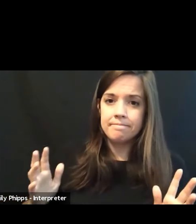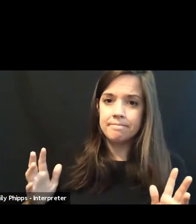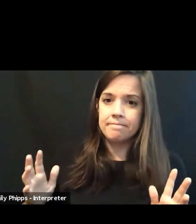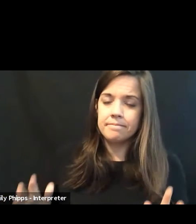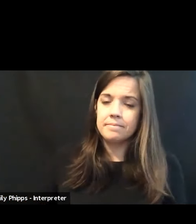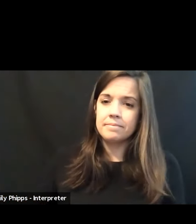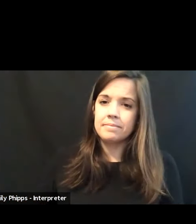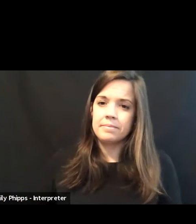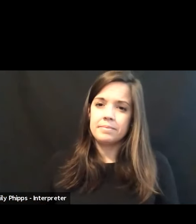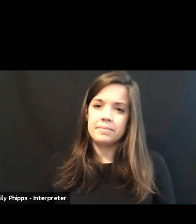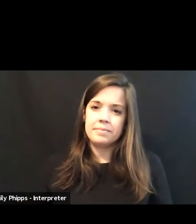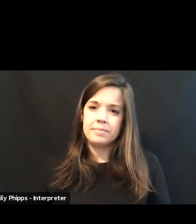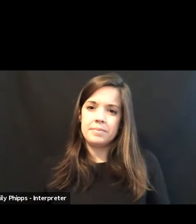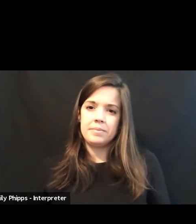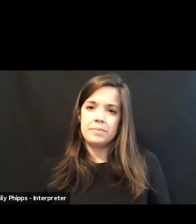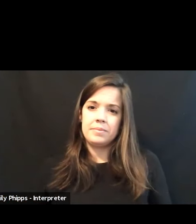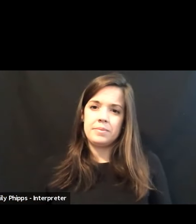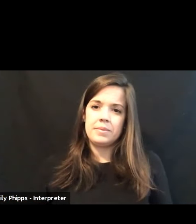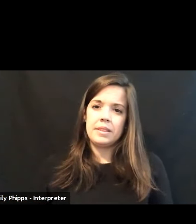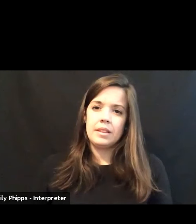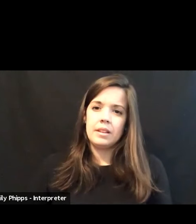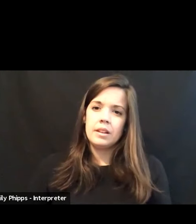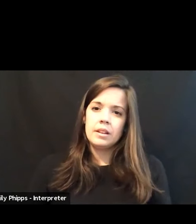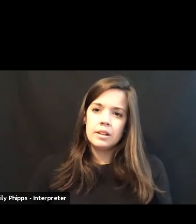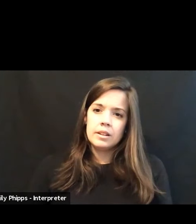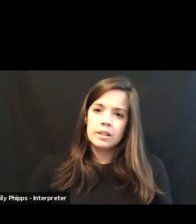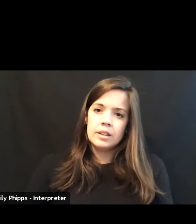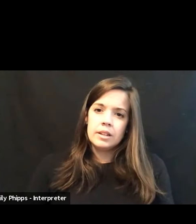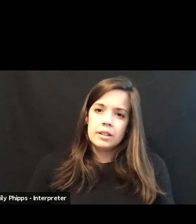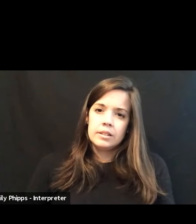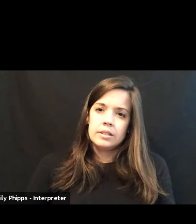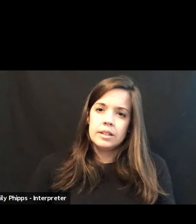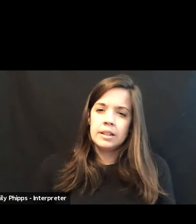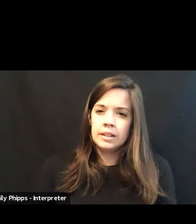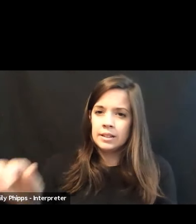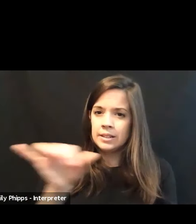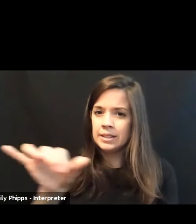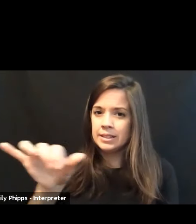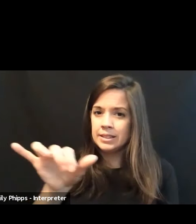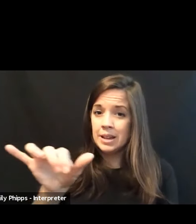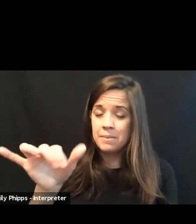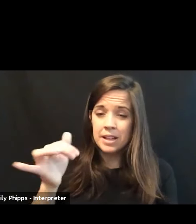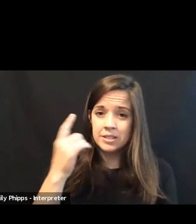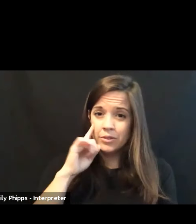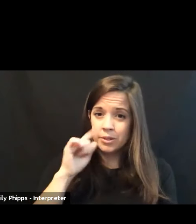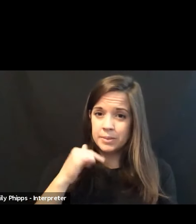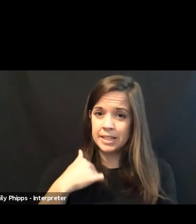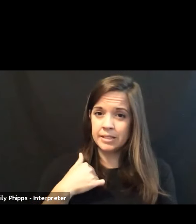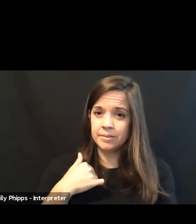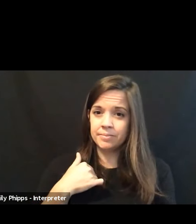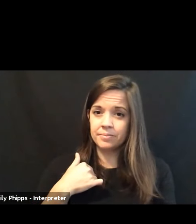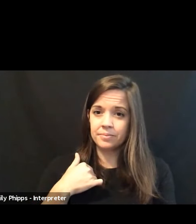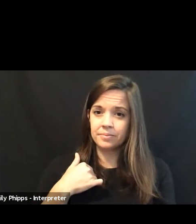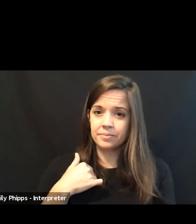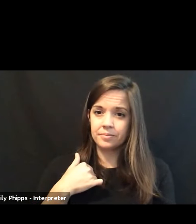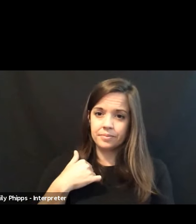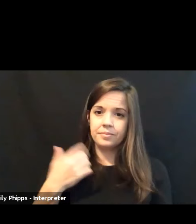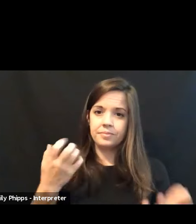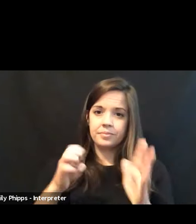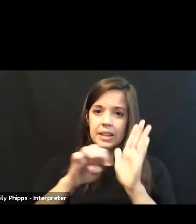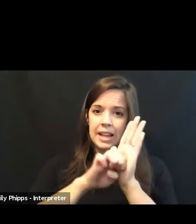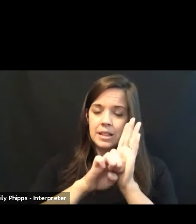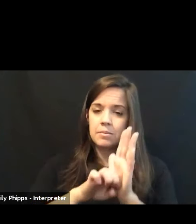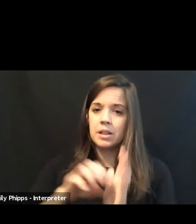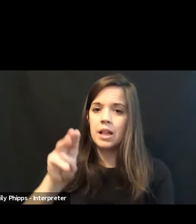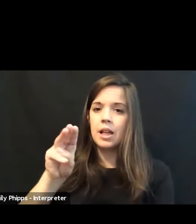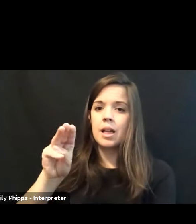So it's sort of the same as for me, again, taking the example of Mount Rushmore,